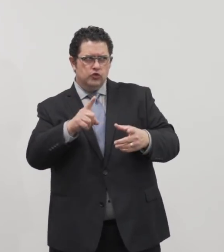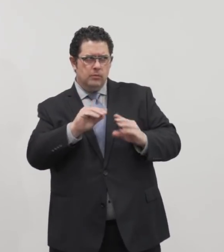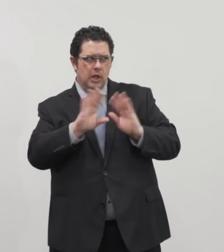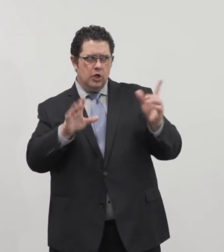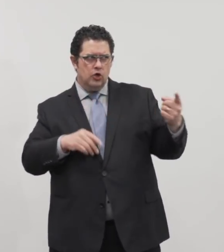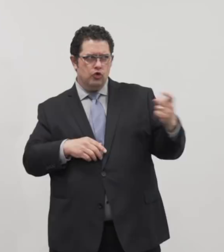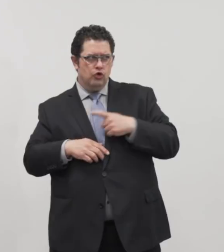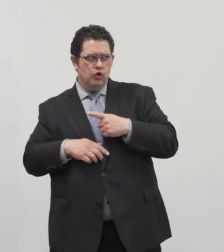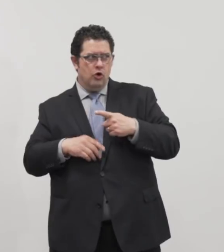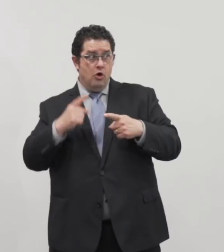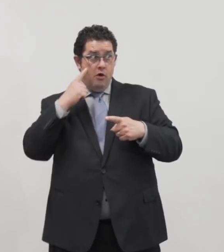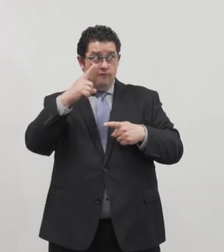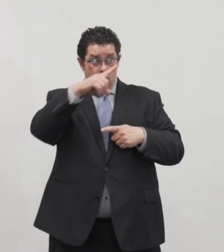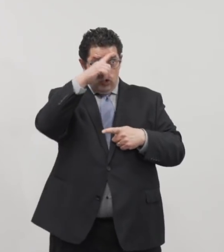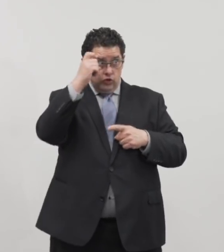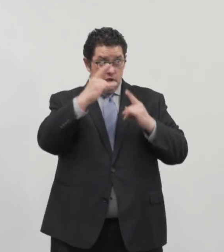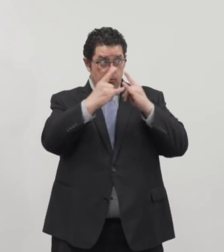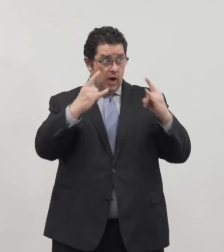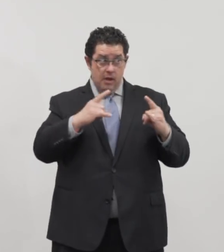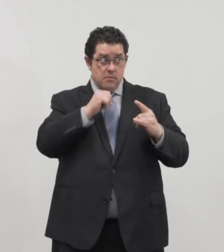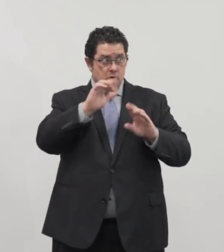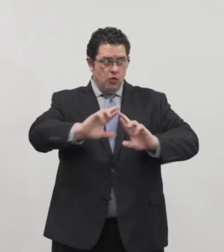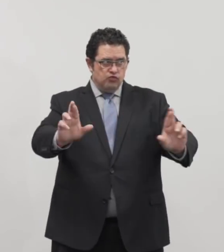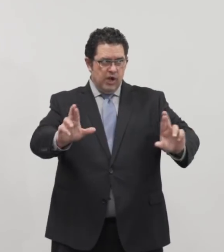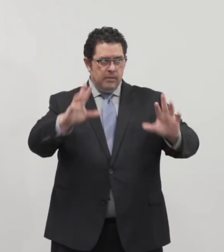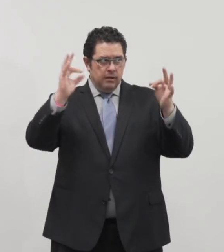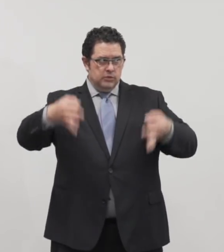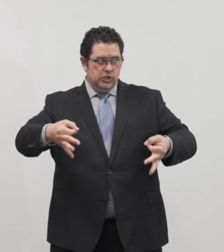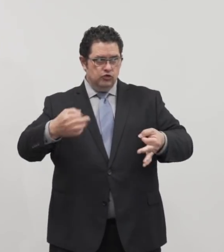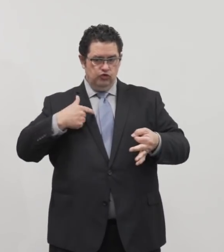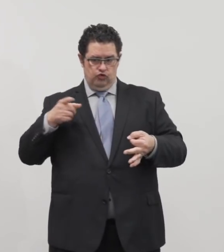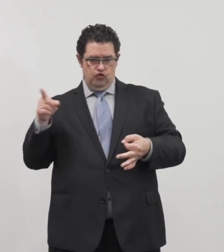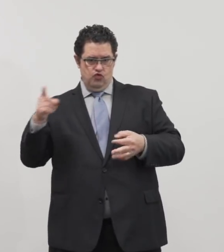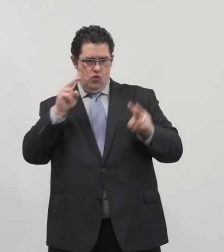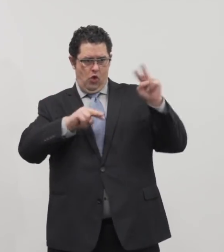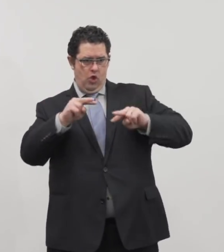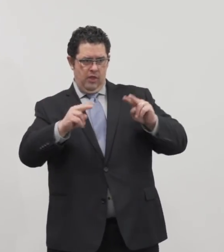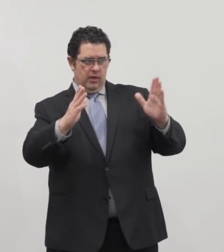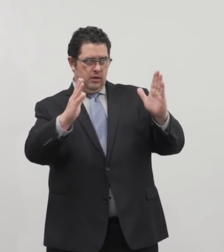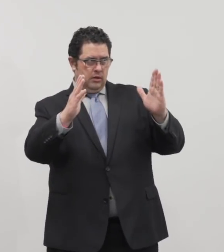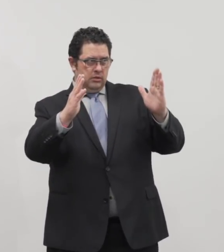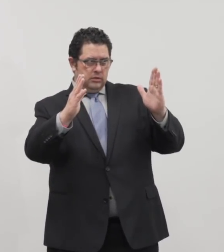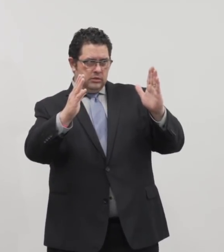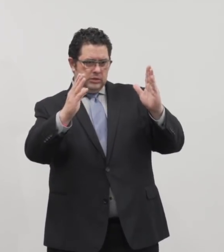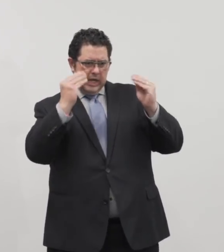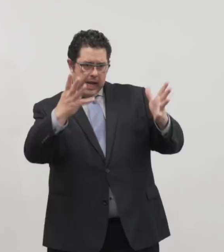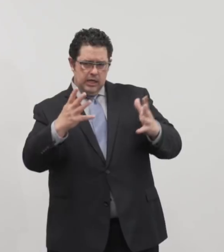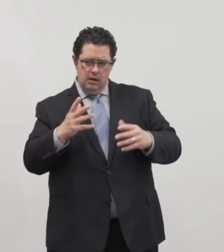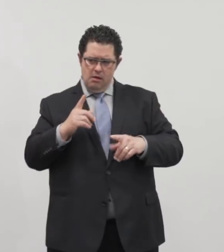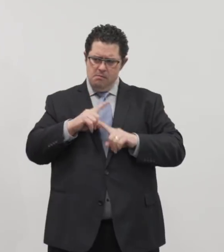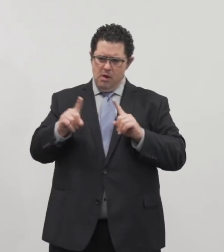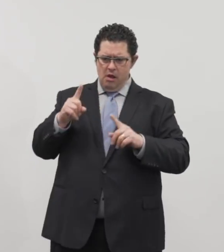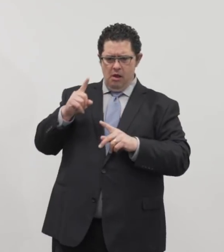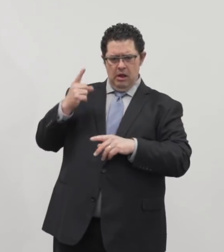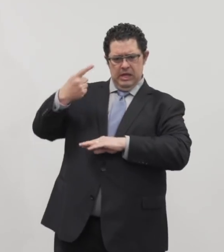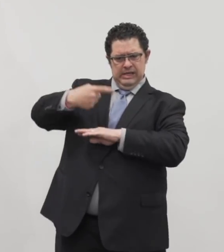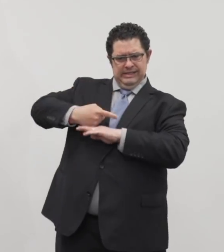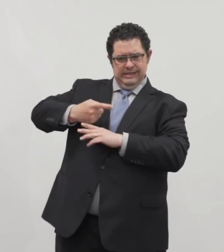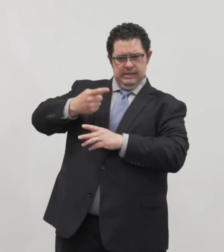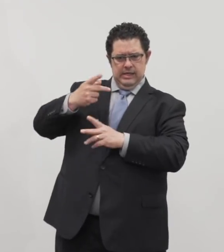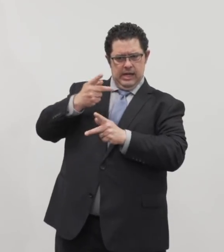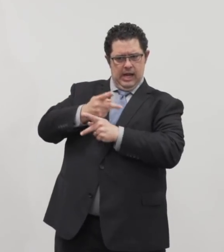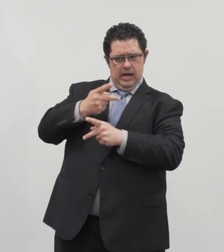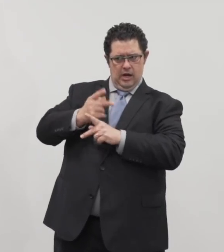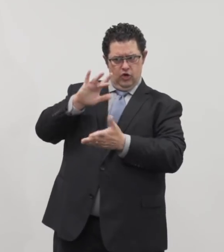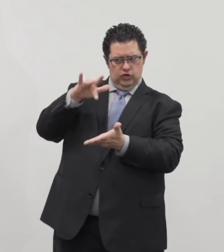For summer camps, you're not ready to make an assessment yet. You're looking at the data. For daycare centers, did you say you're going to have more on that like next week